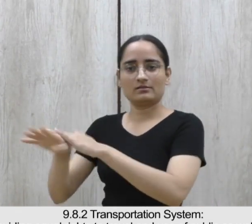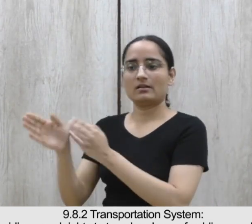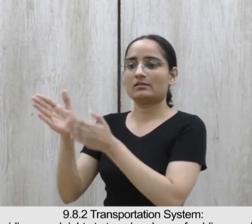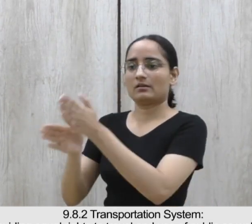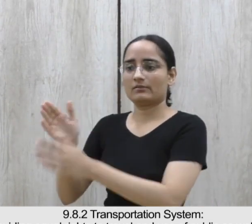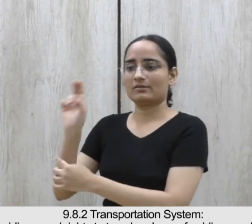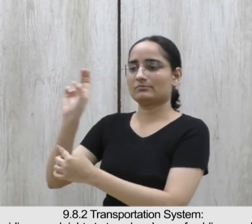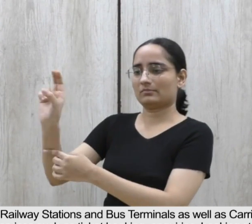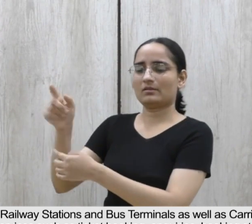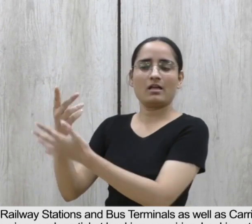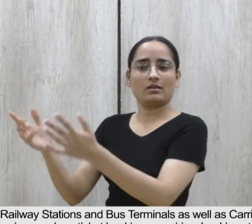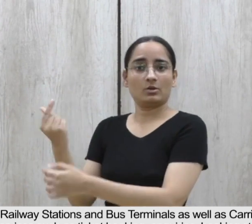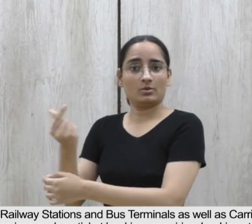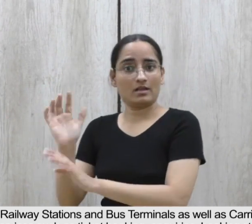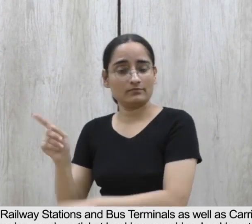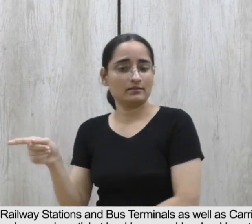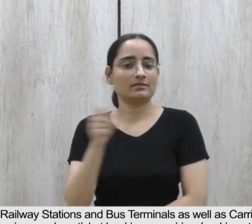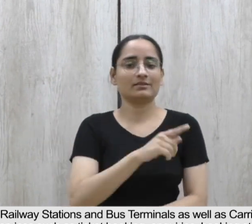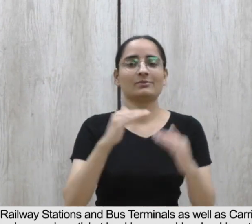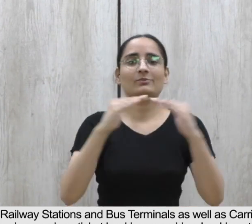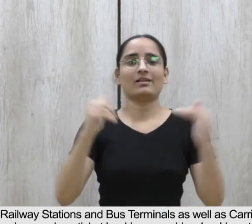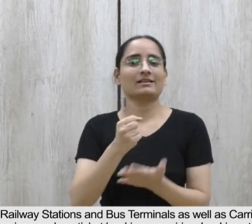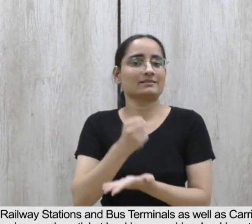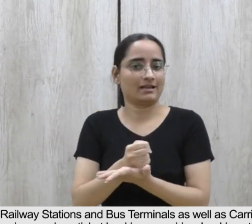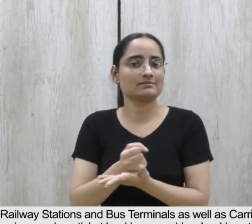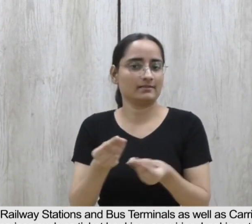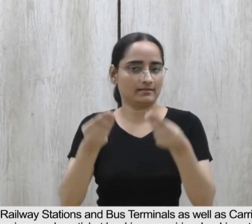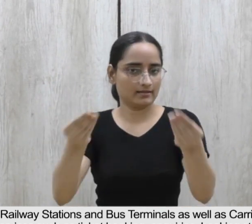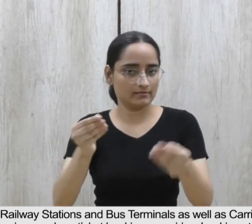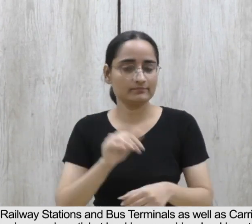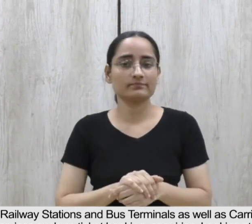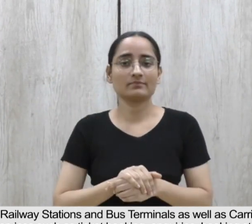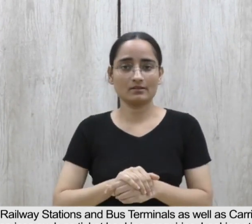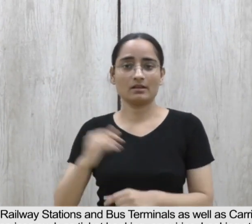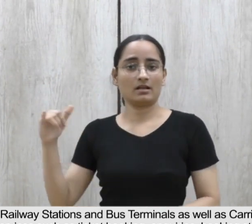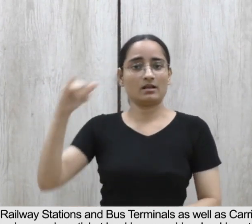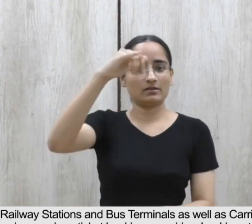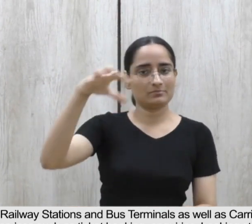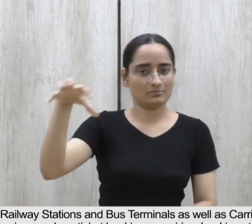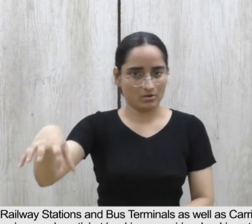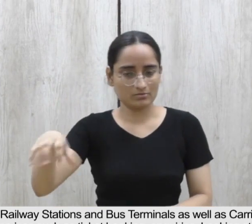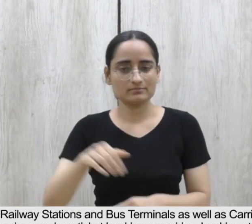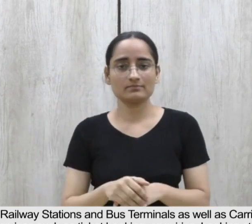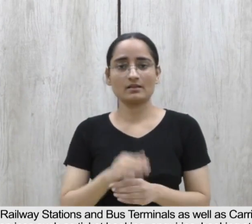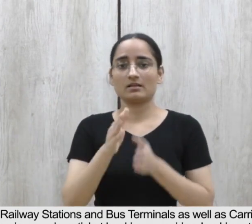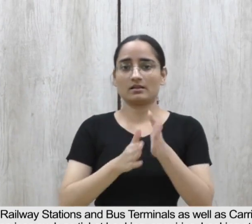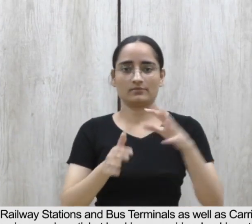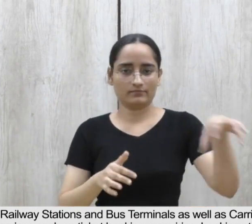modes of transportation. 10.8 railway stations, and bus terminals, as well as carriers, i